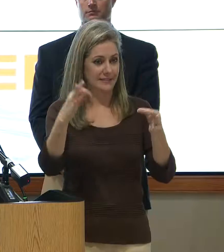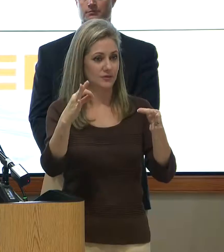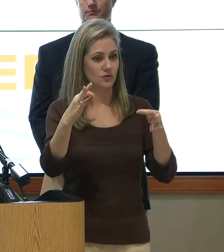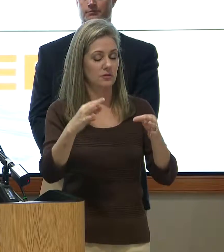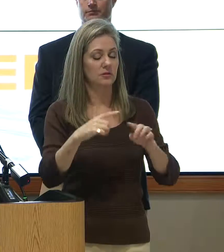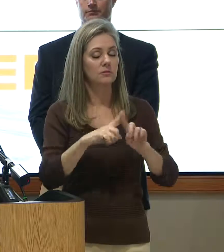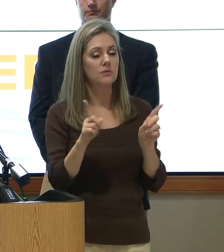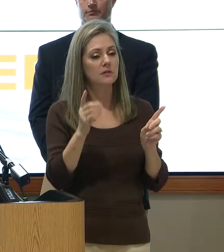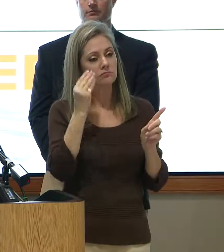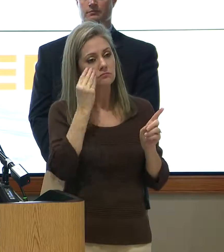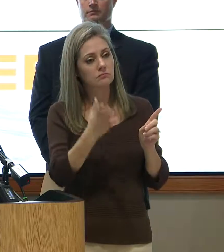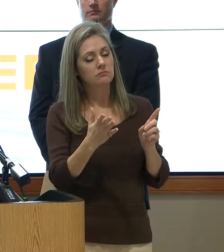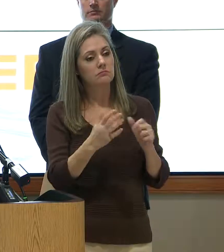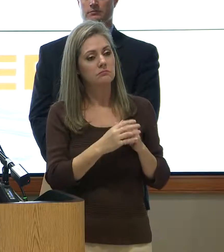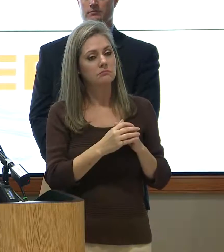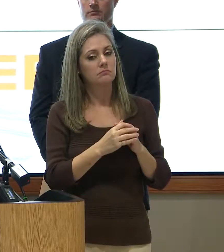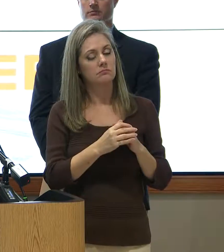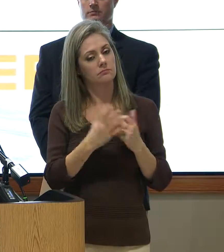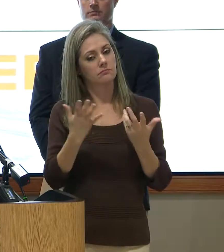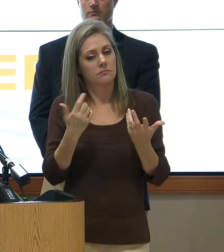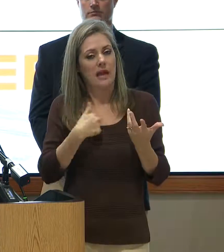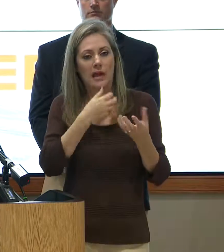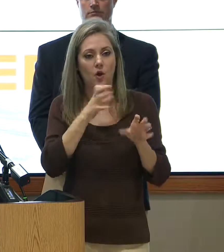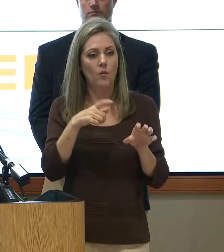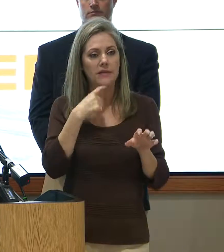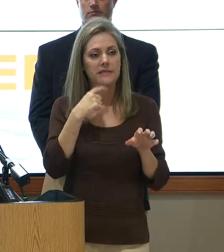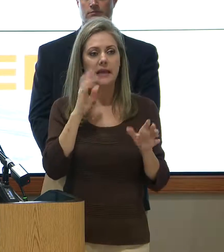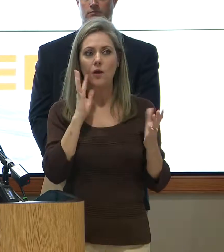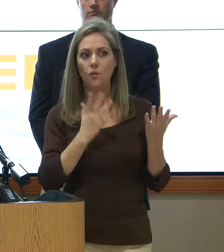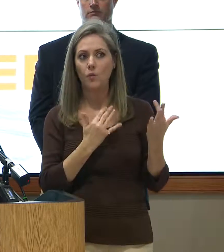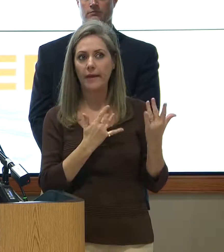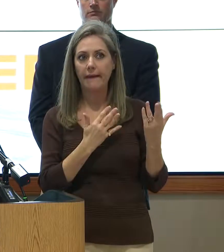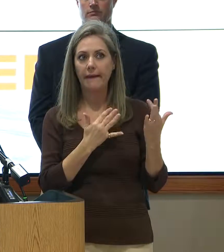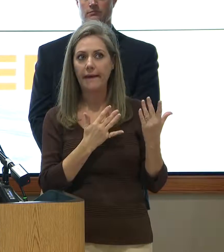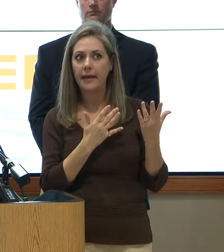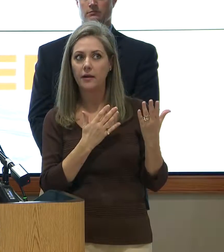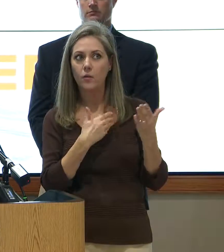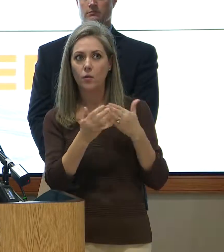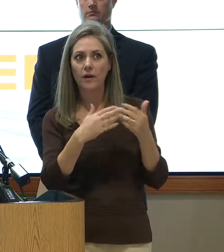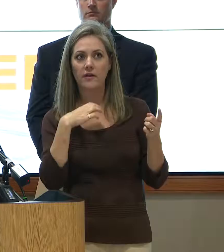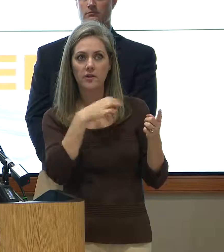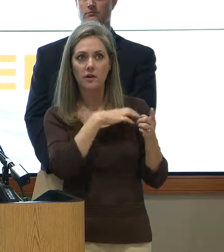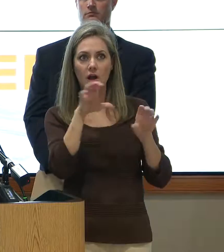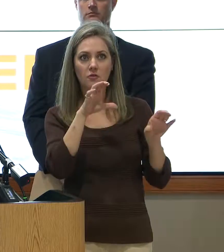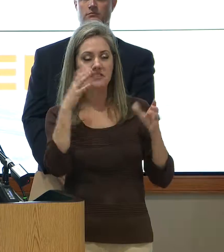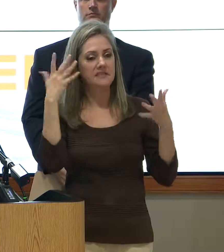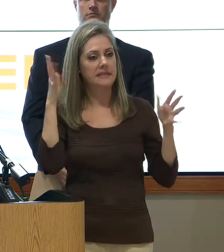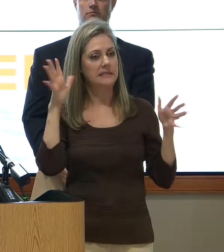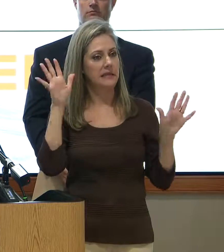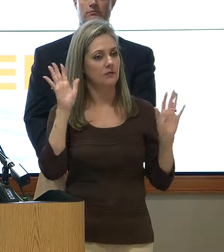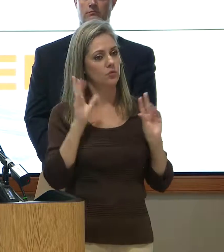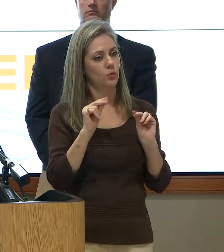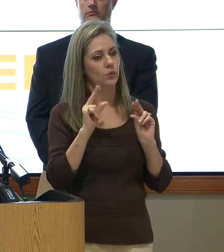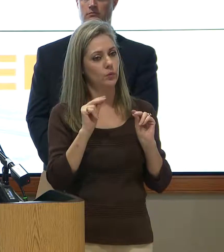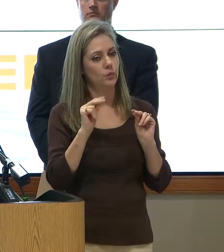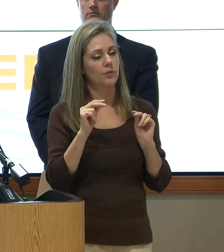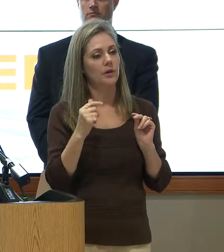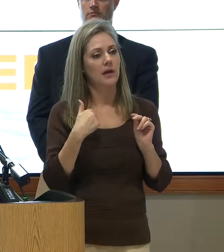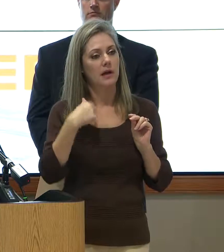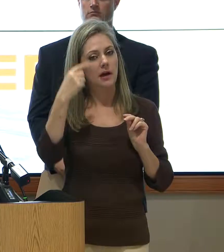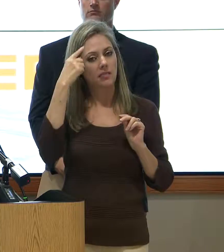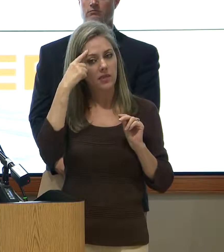I don't want to just say we're going to wait. Whatever Congress does, then that's all we're going to do. I think